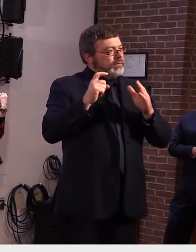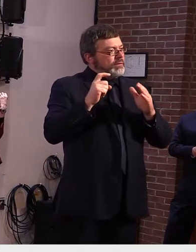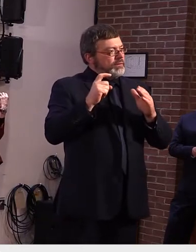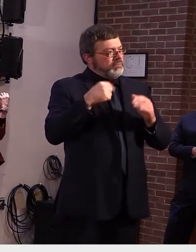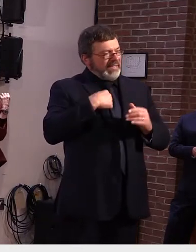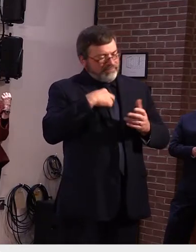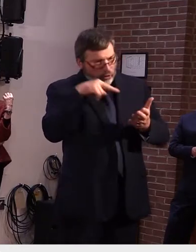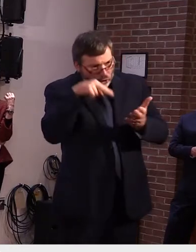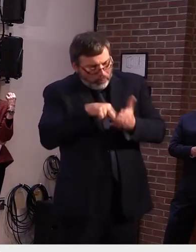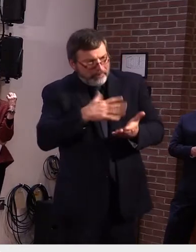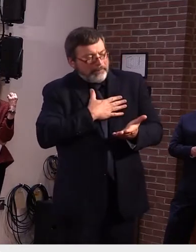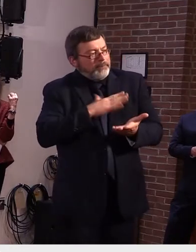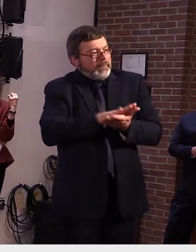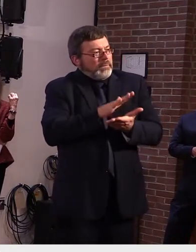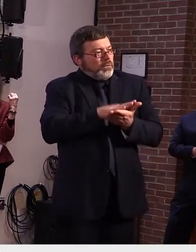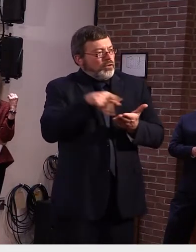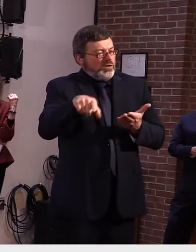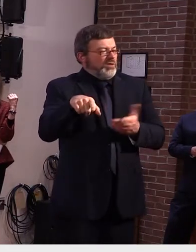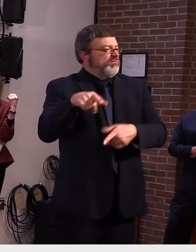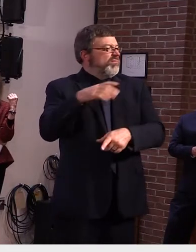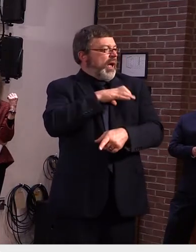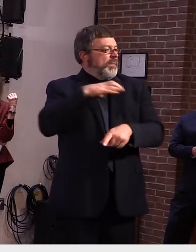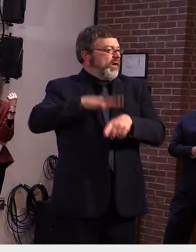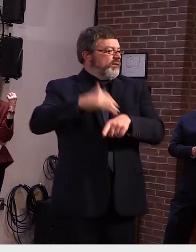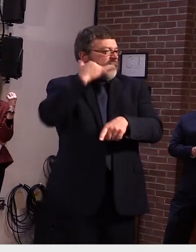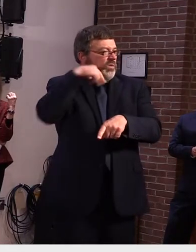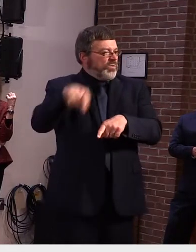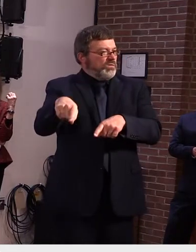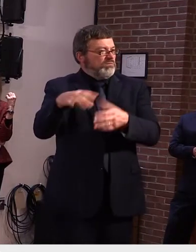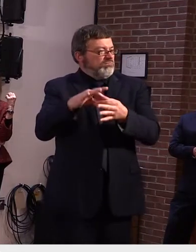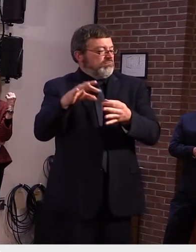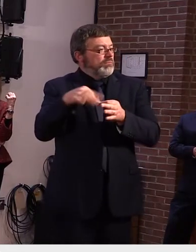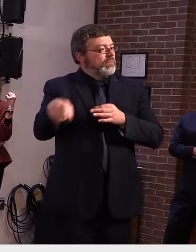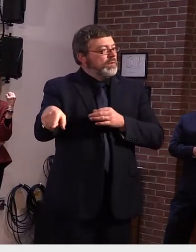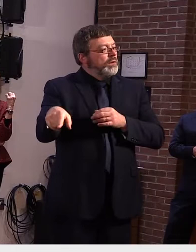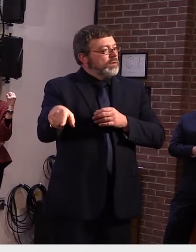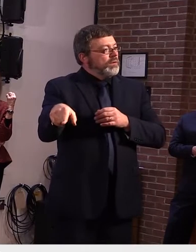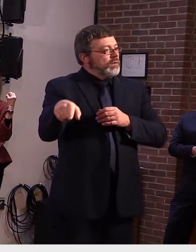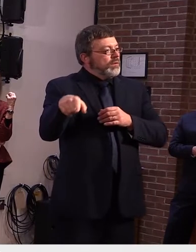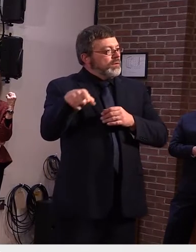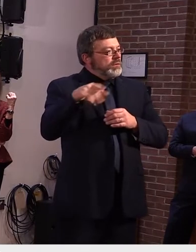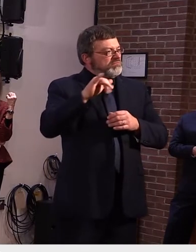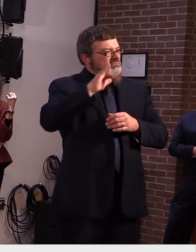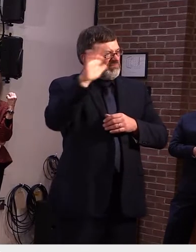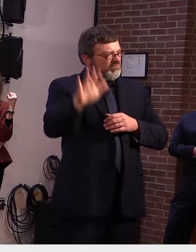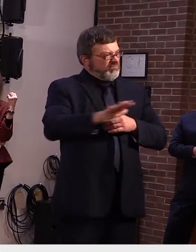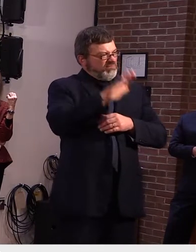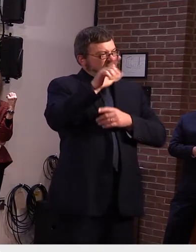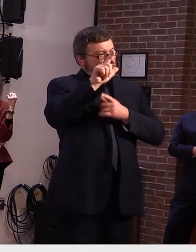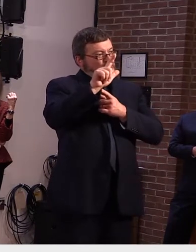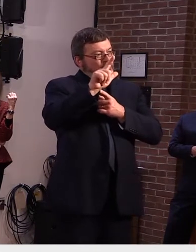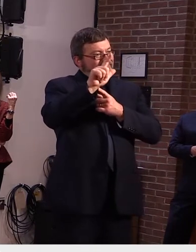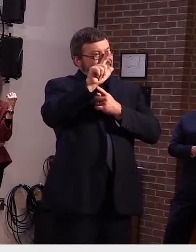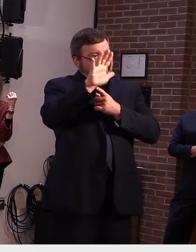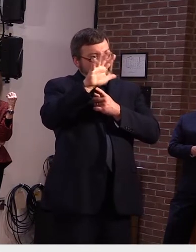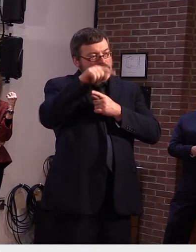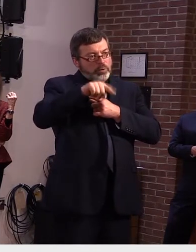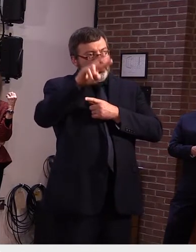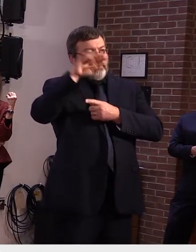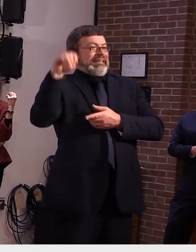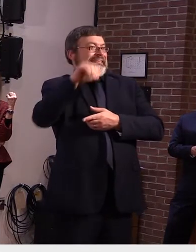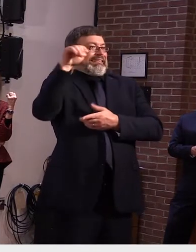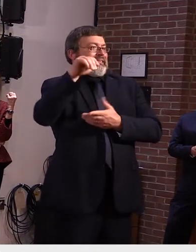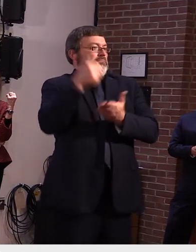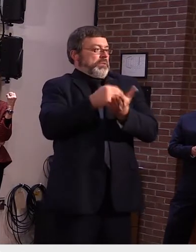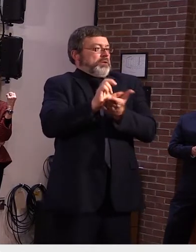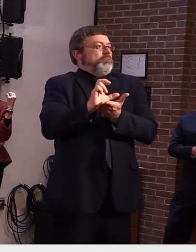so it'll be roughly 25.2 million dollars to about 34